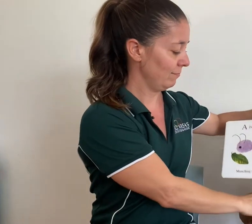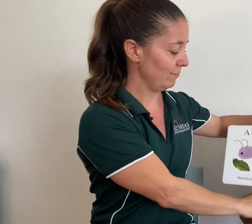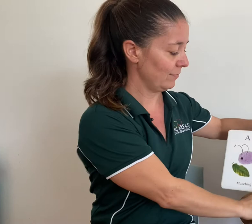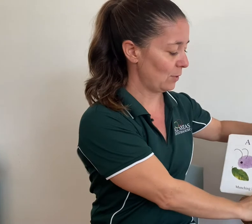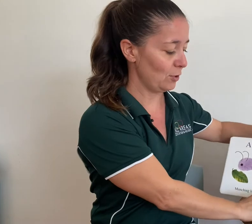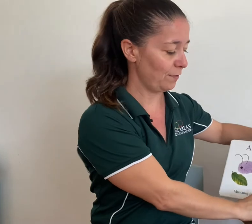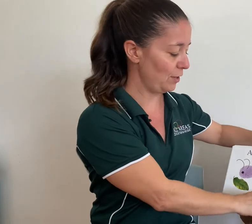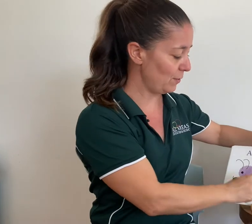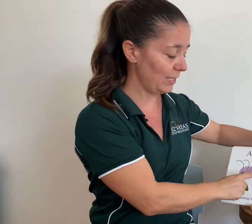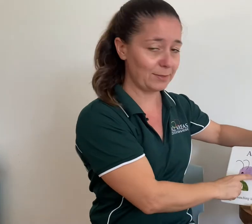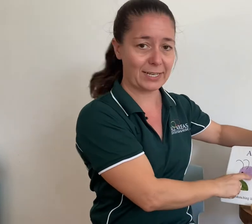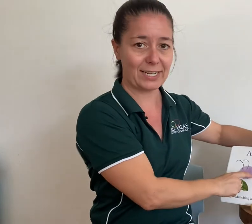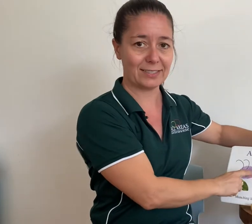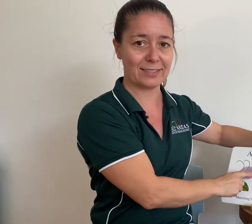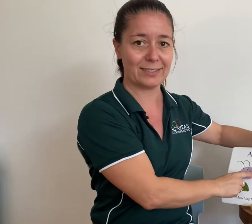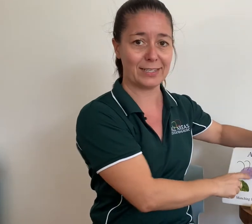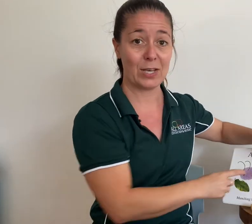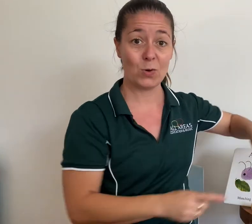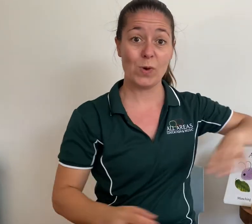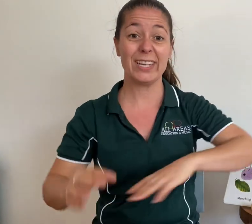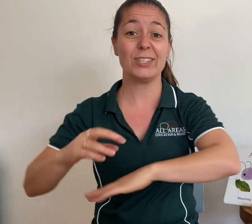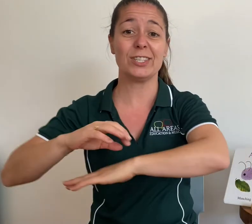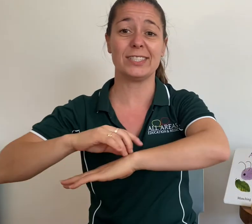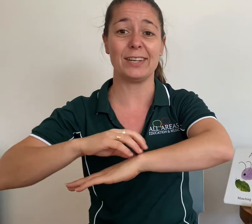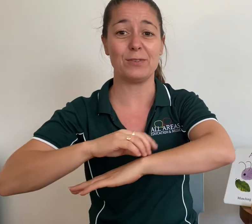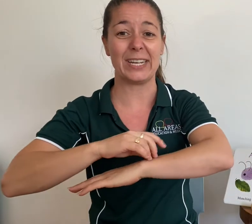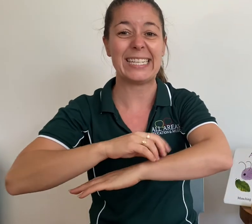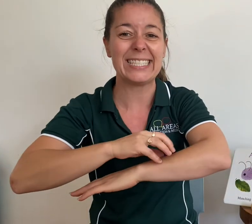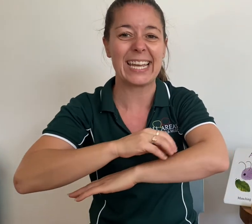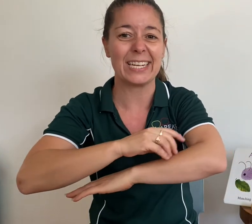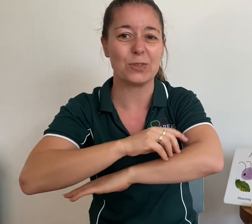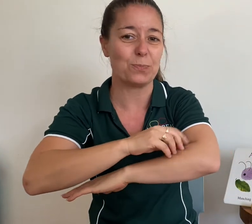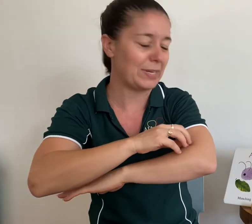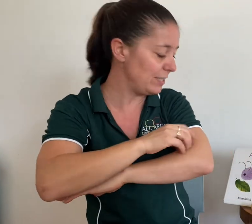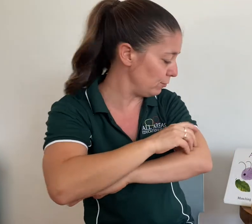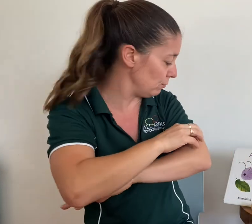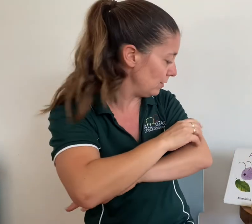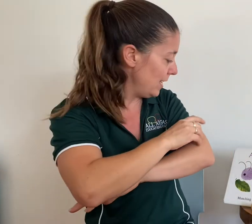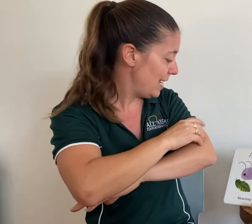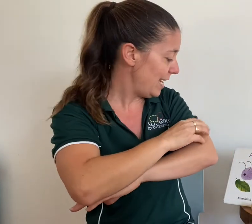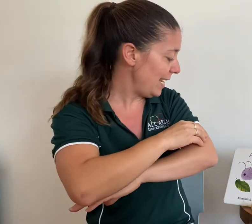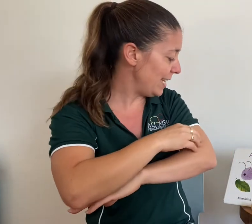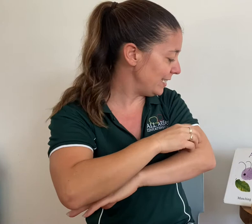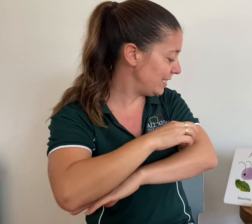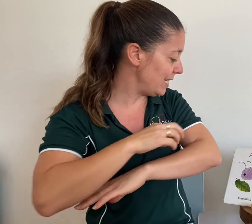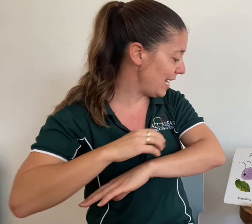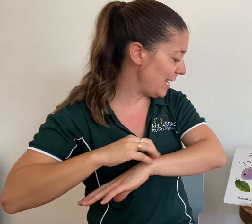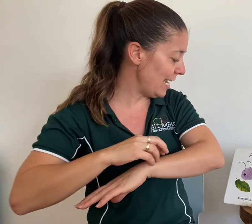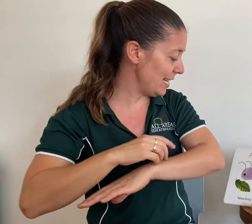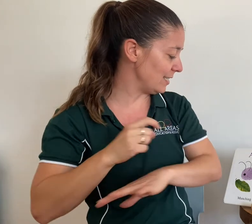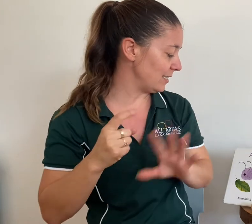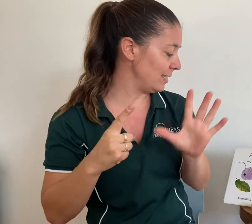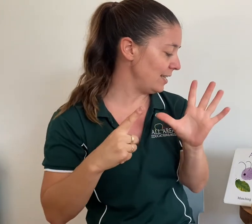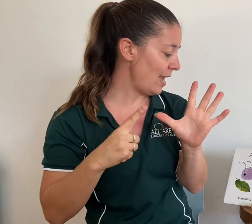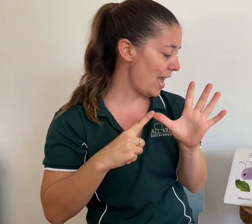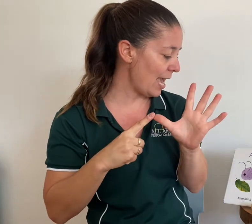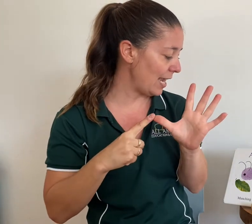I wonder if you know what this one is. We're going to do the sign for insect or beetle. It's an ant. A